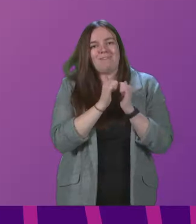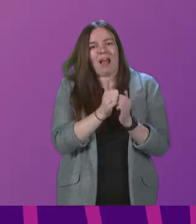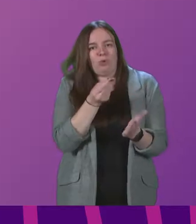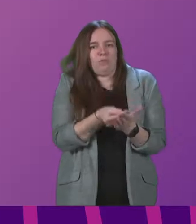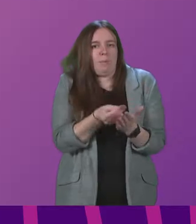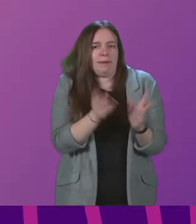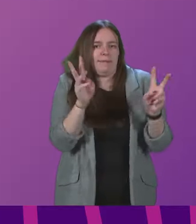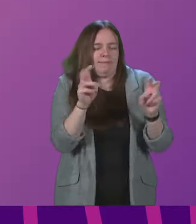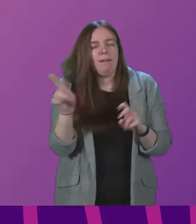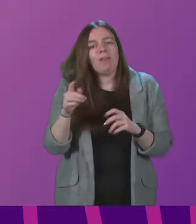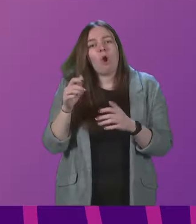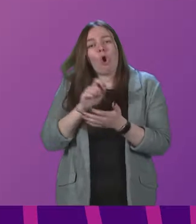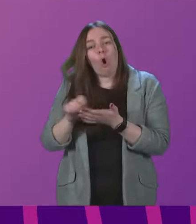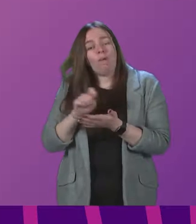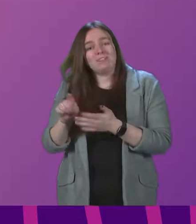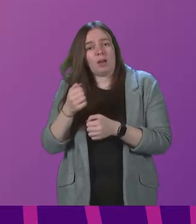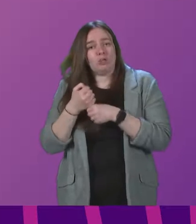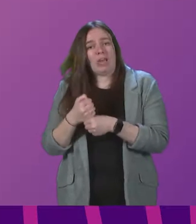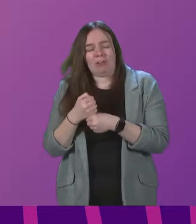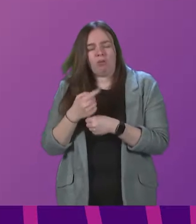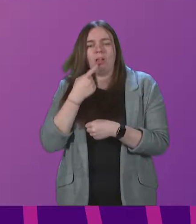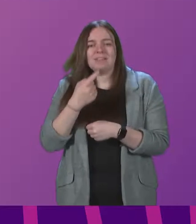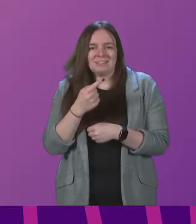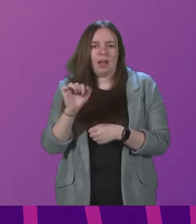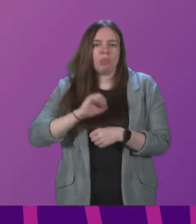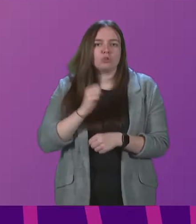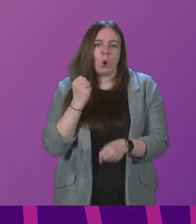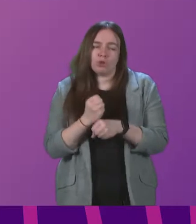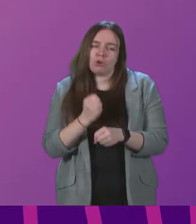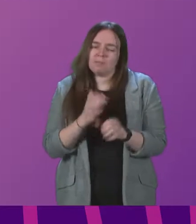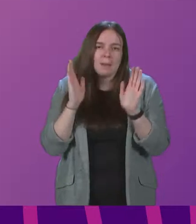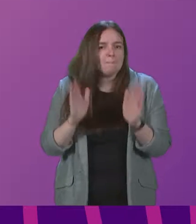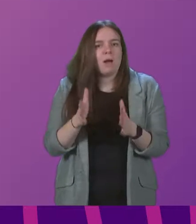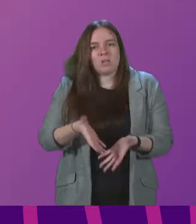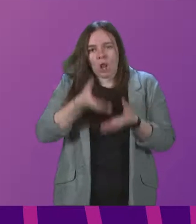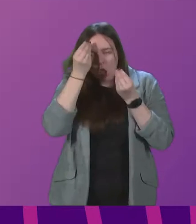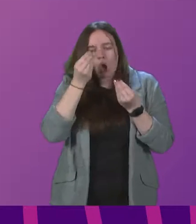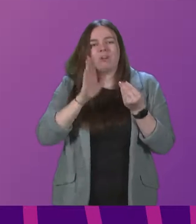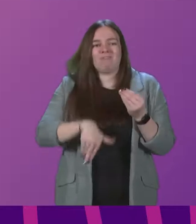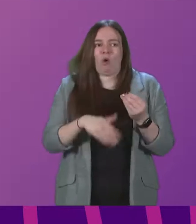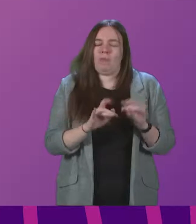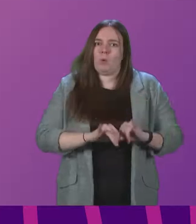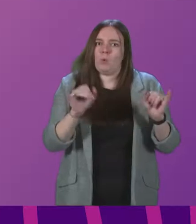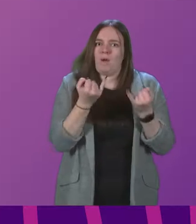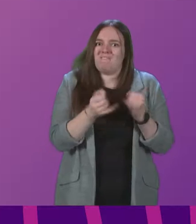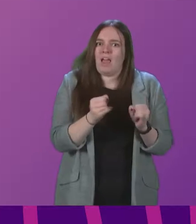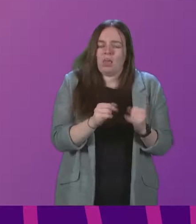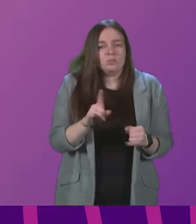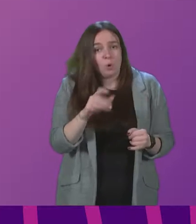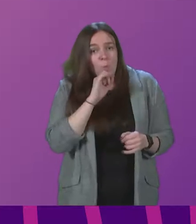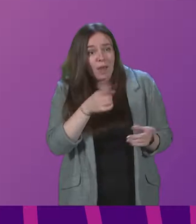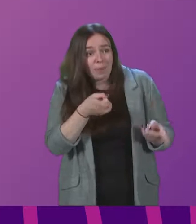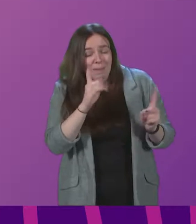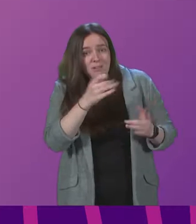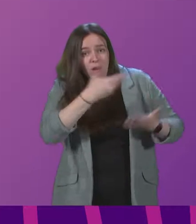-General said it was essential that the Scottish Government learn lessons from these significant failures. So will the Minister